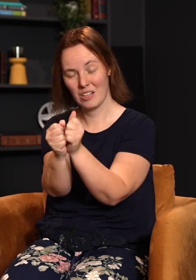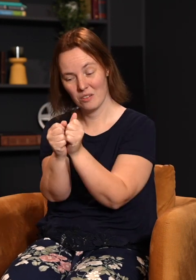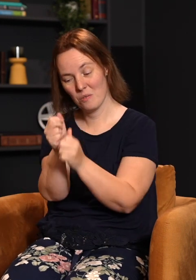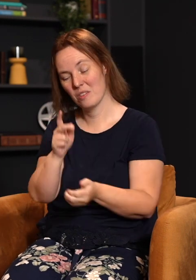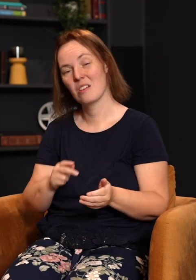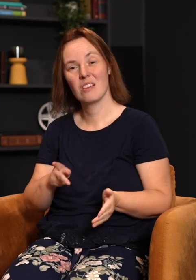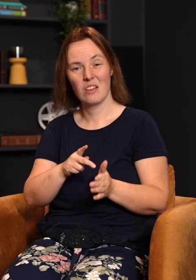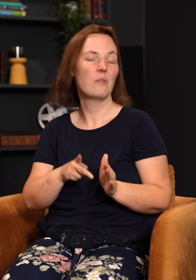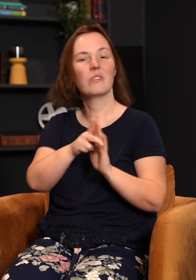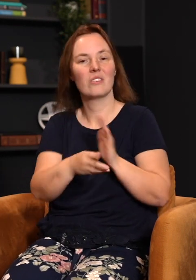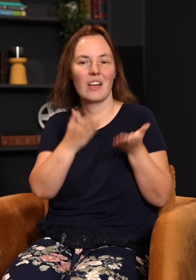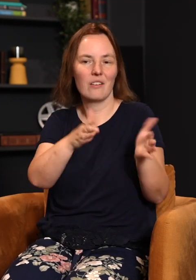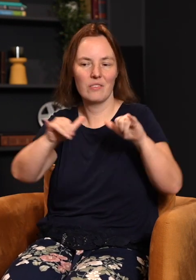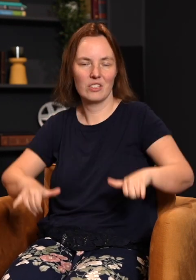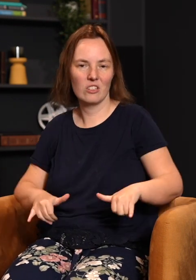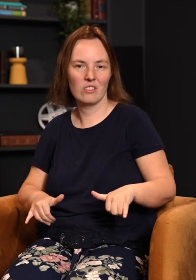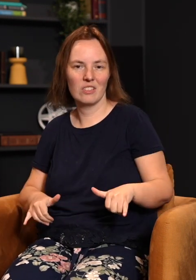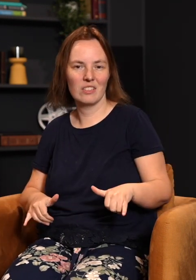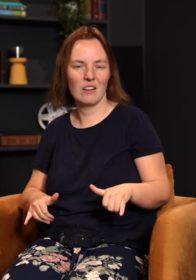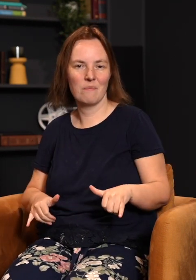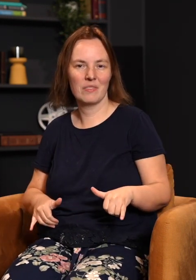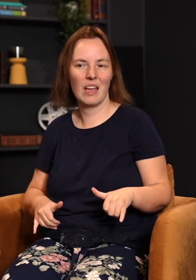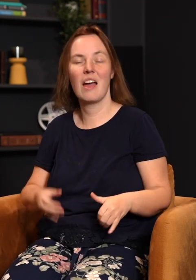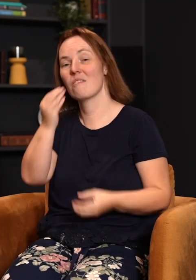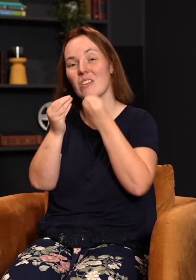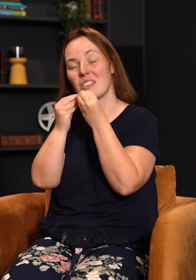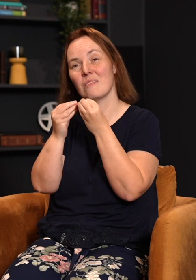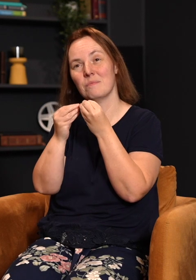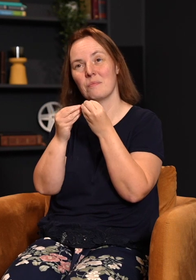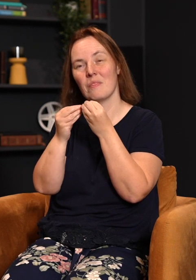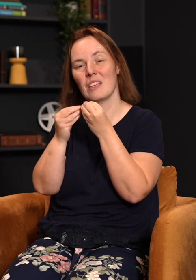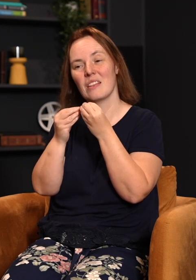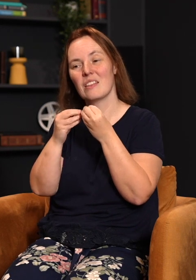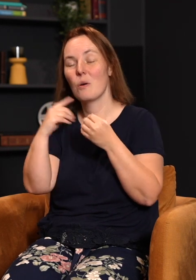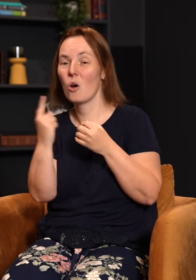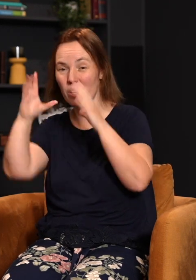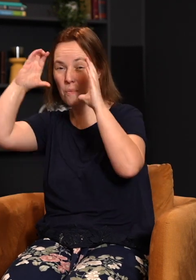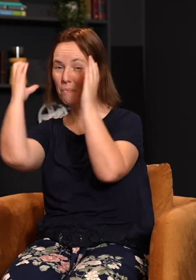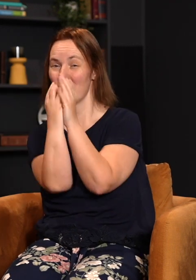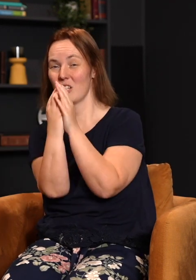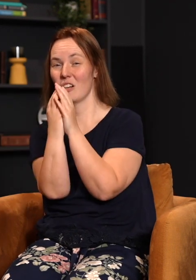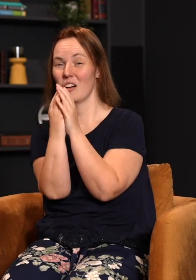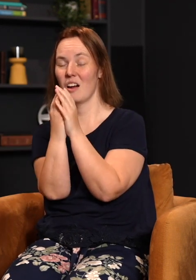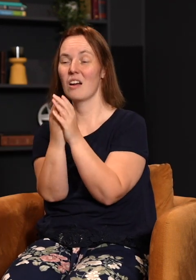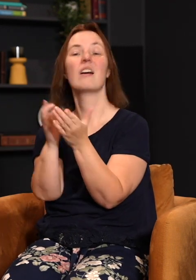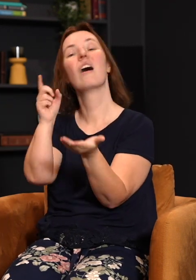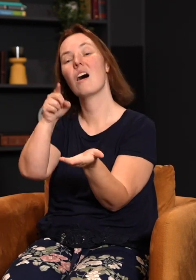sacrificial systems and feasts, they knew these feasts were not the solution, they were only a picture of the solution